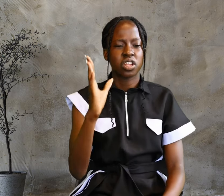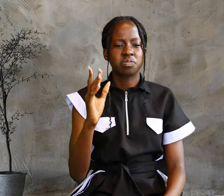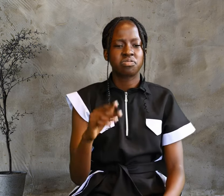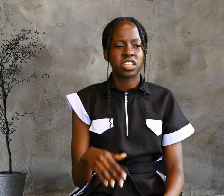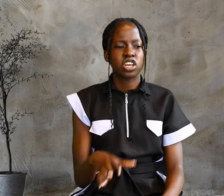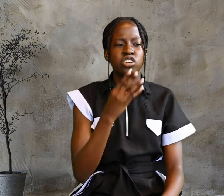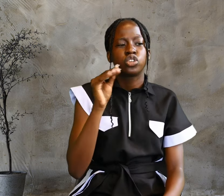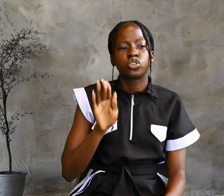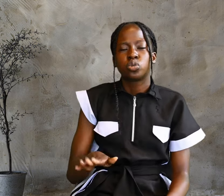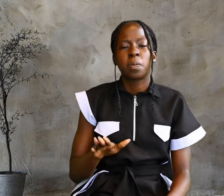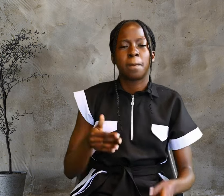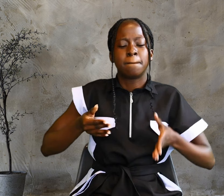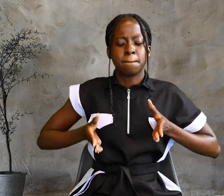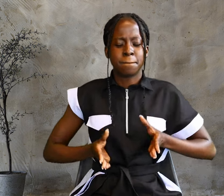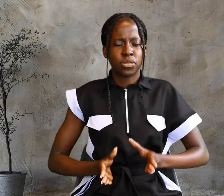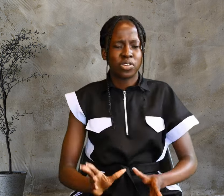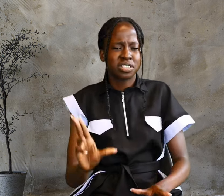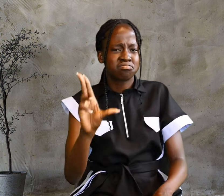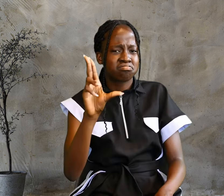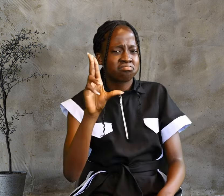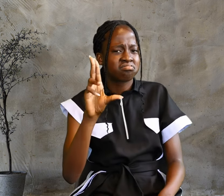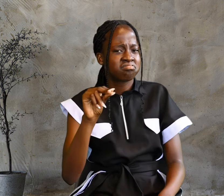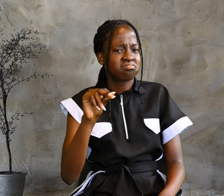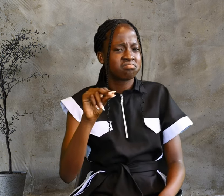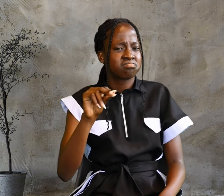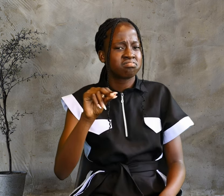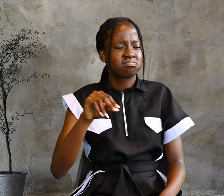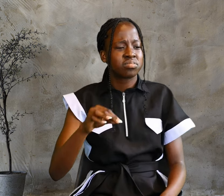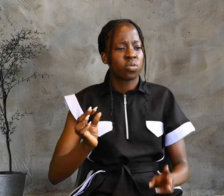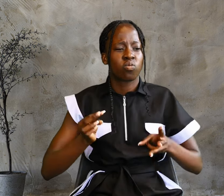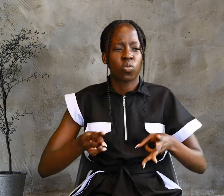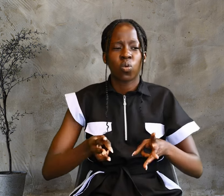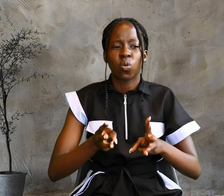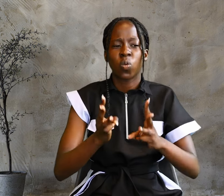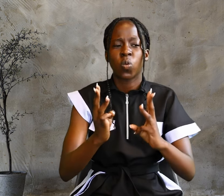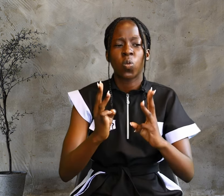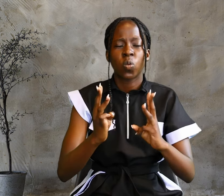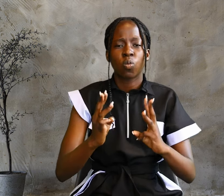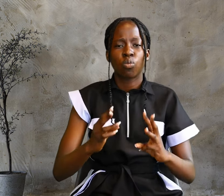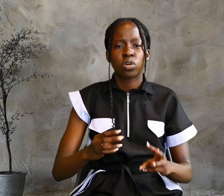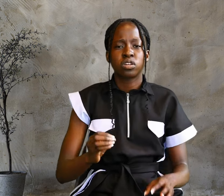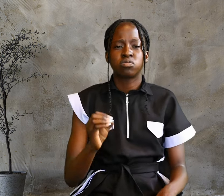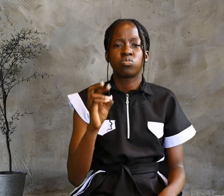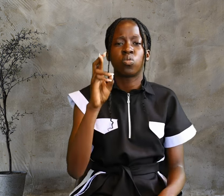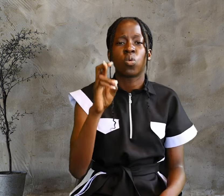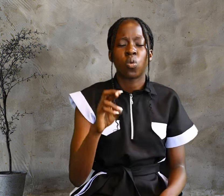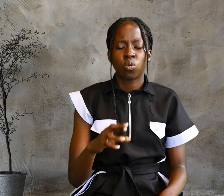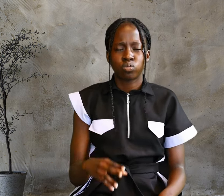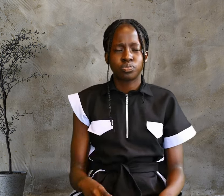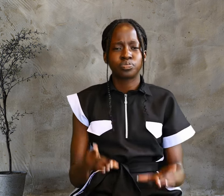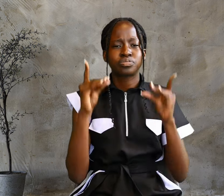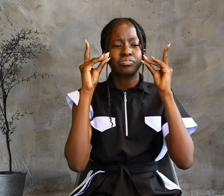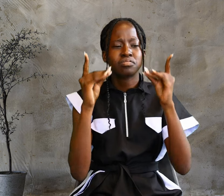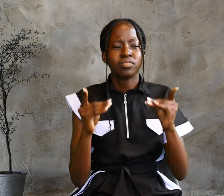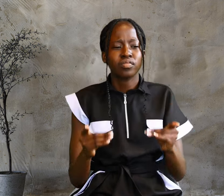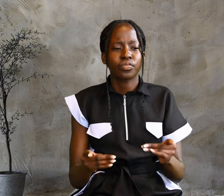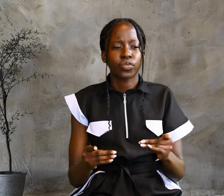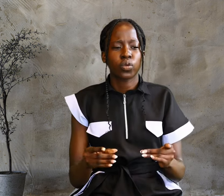Children, born not of natural descent, nor of human decision, or a